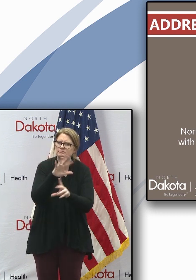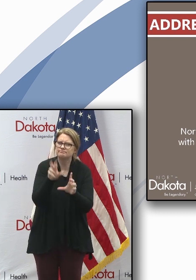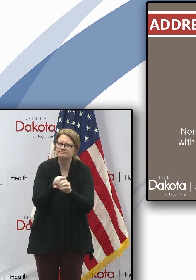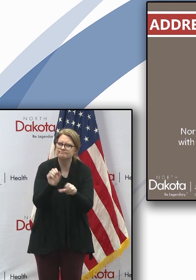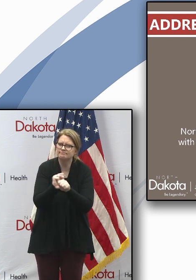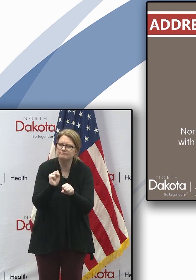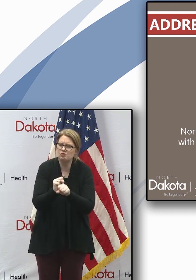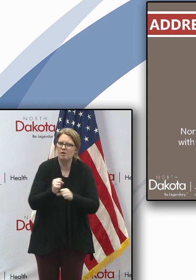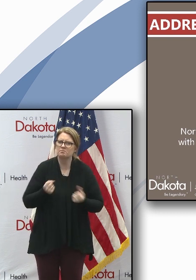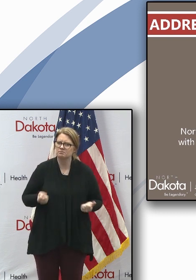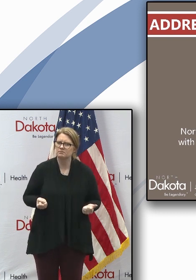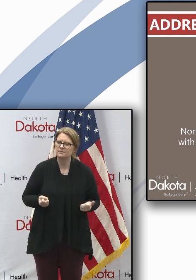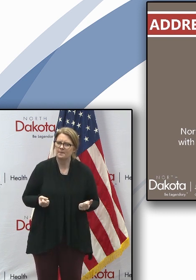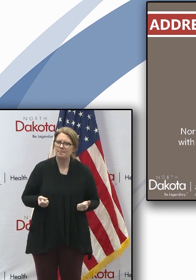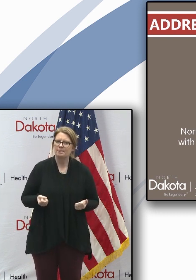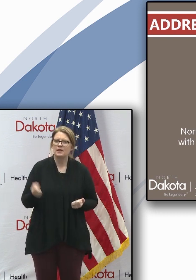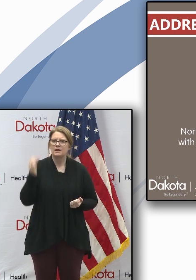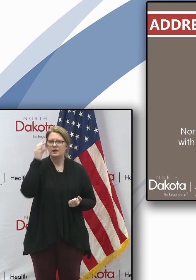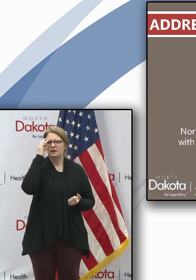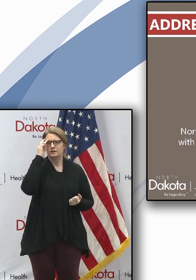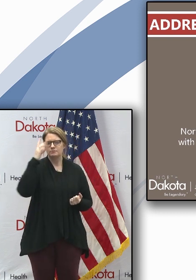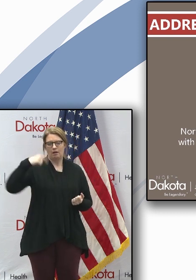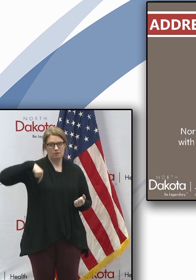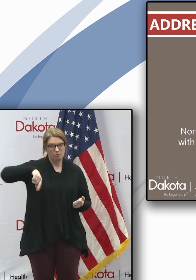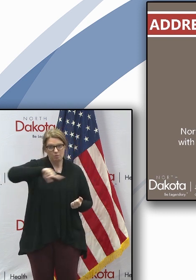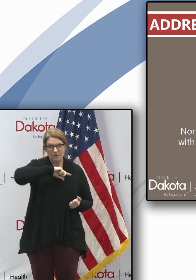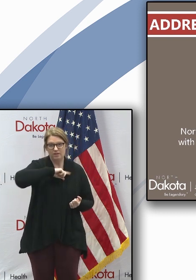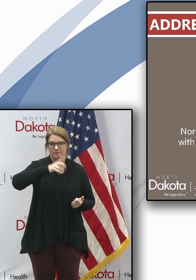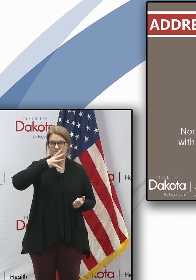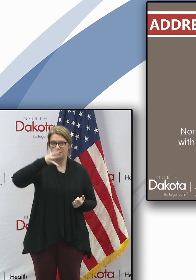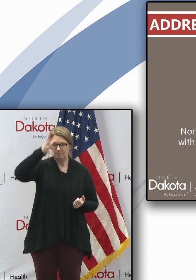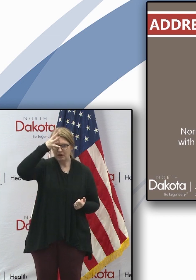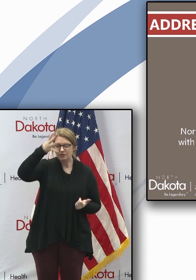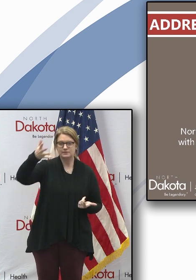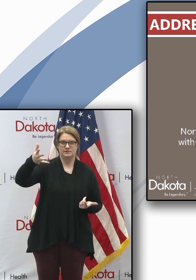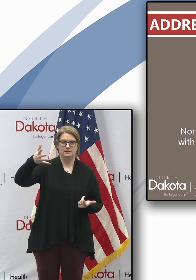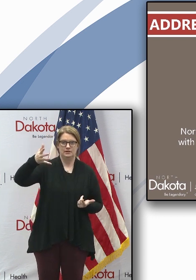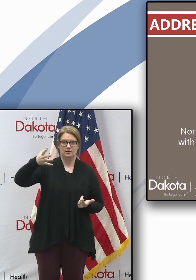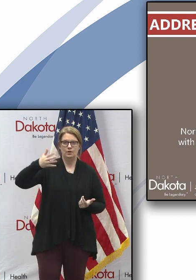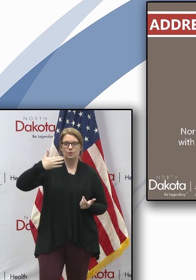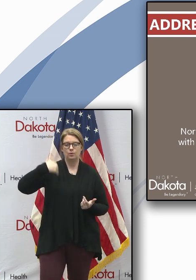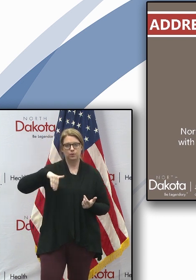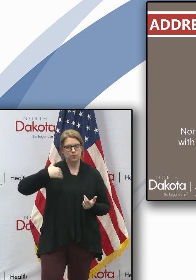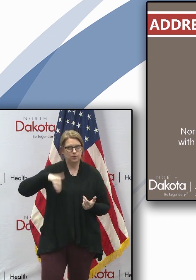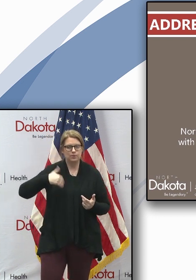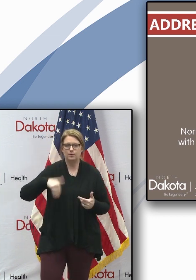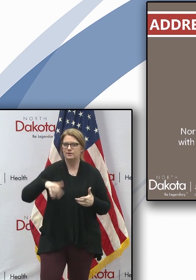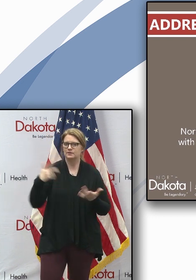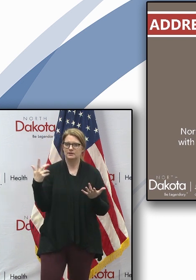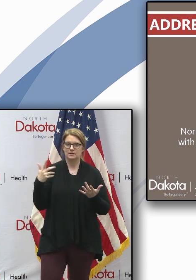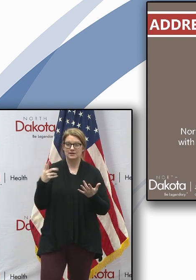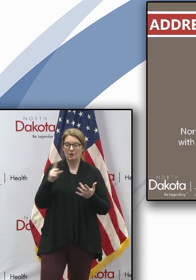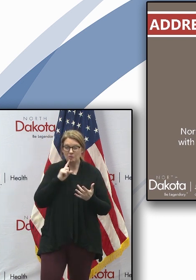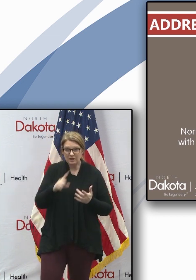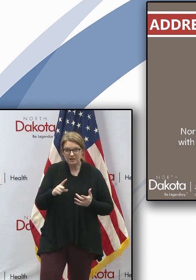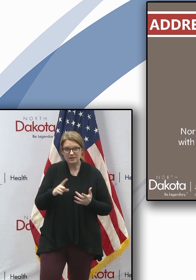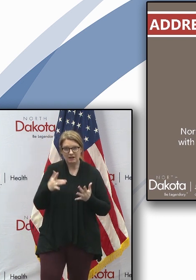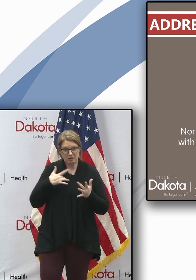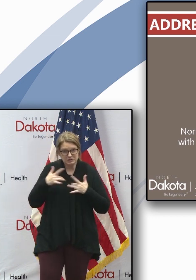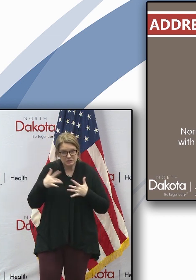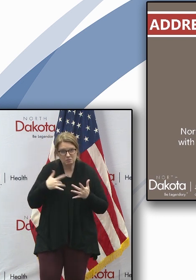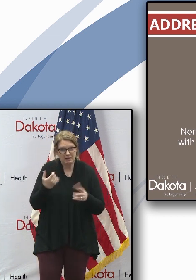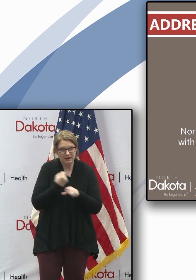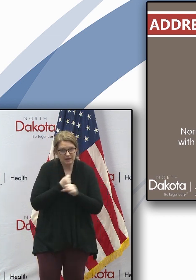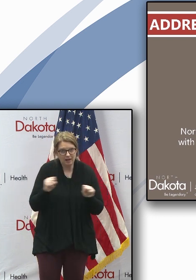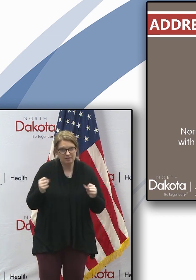think that, you know, all of us who are parents know that our greatest concern as parents is about the health and safety of our children.